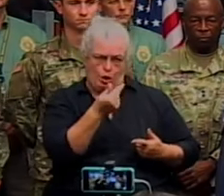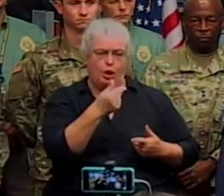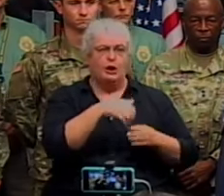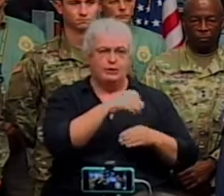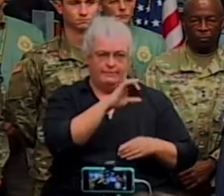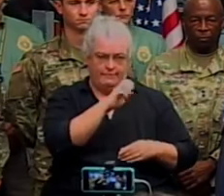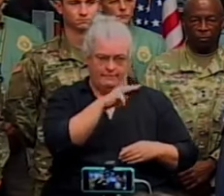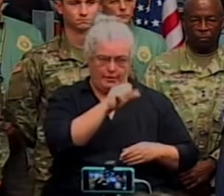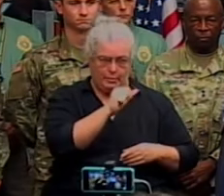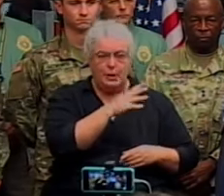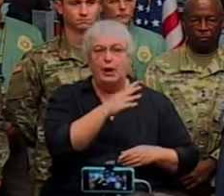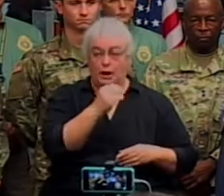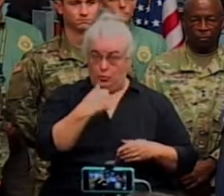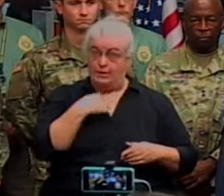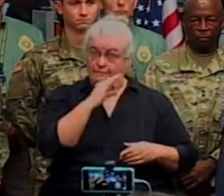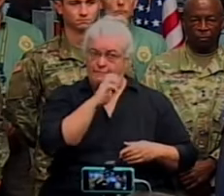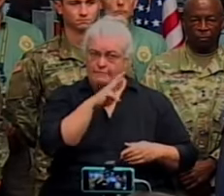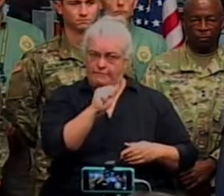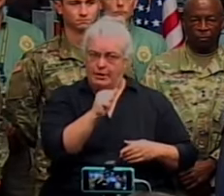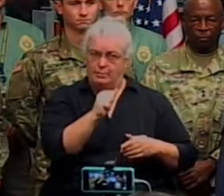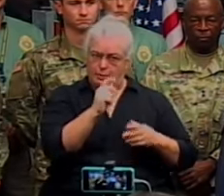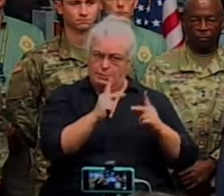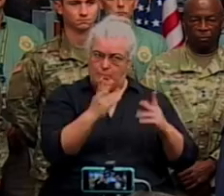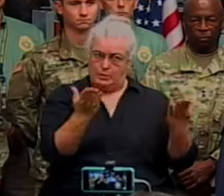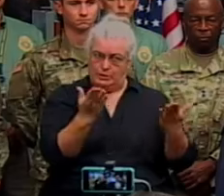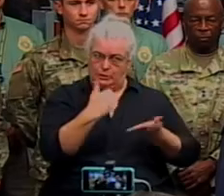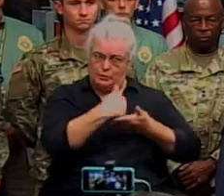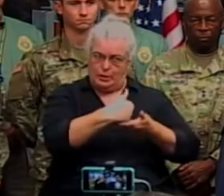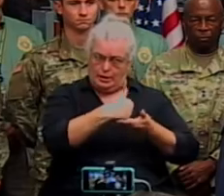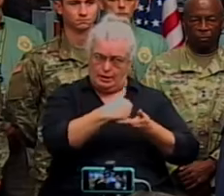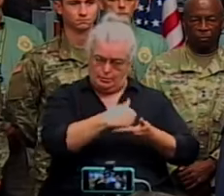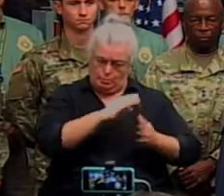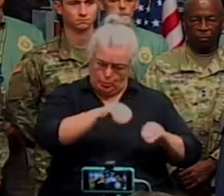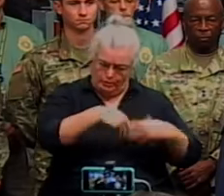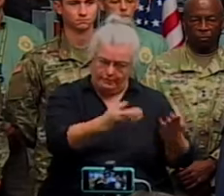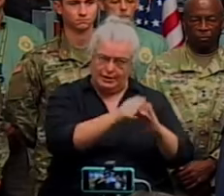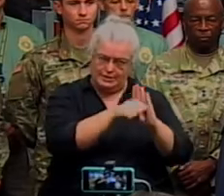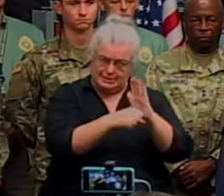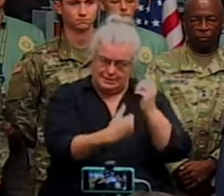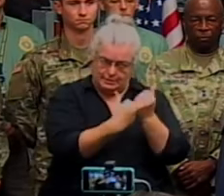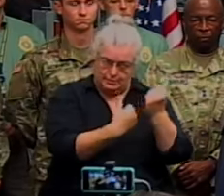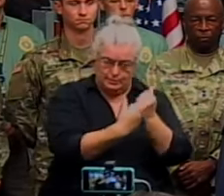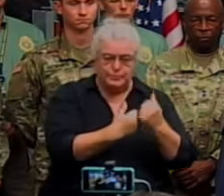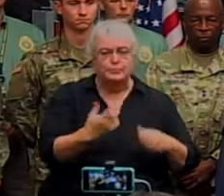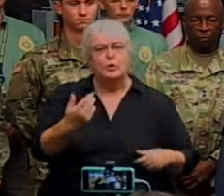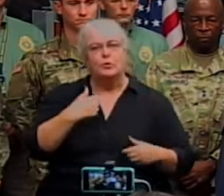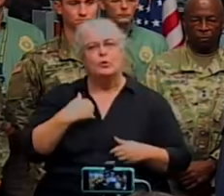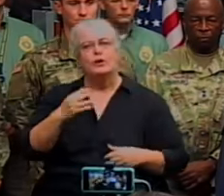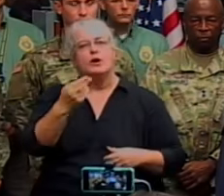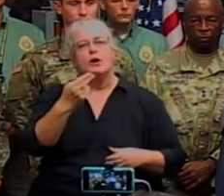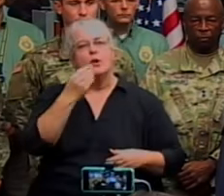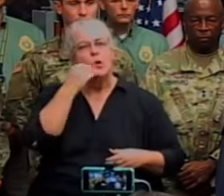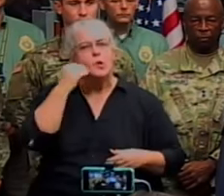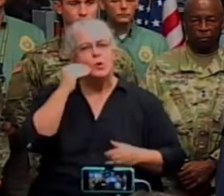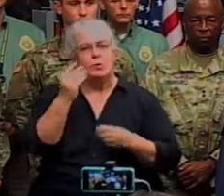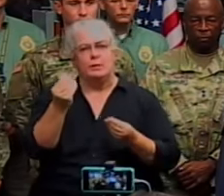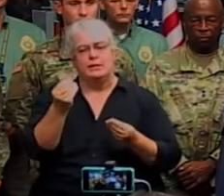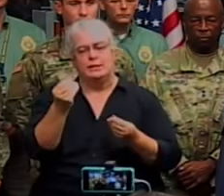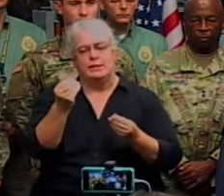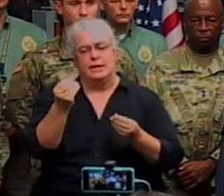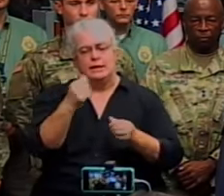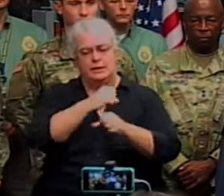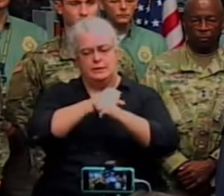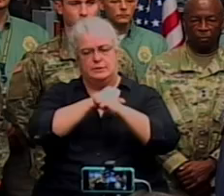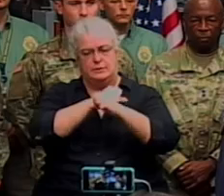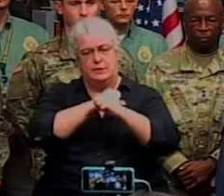Emergency Operations Center and providing federal assistance. That includes experts from Homeland Security, the EPA, the